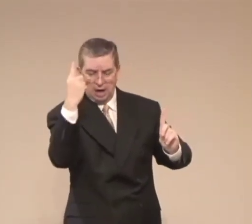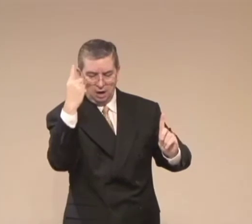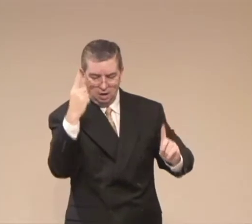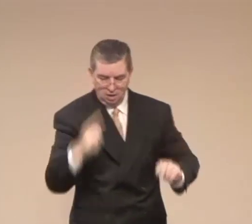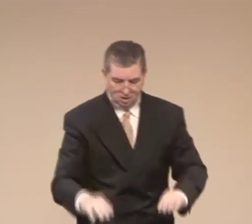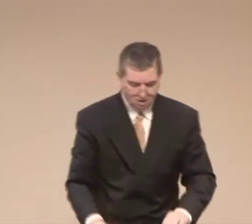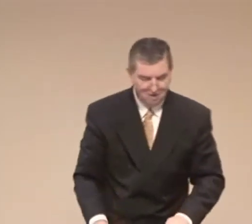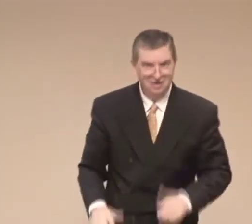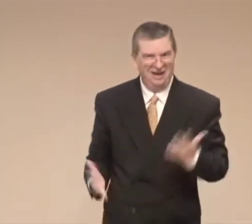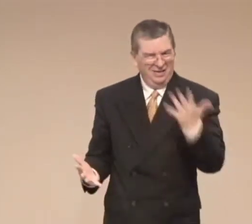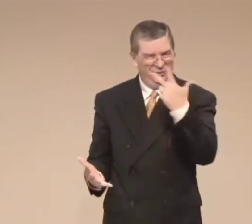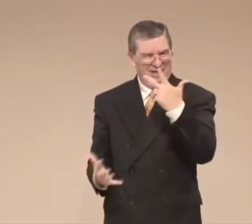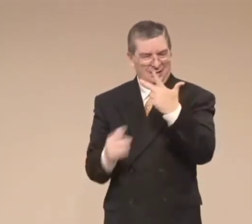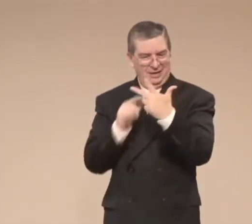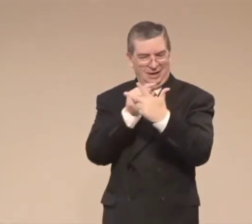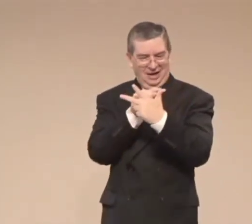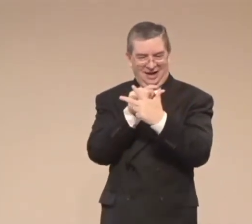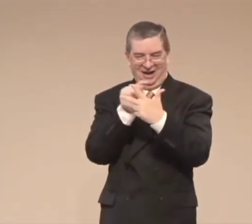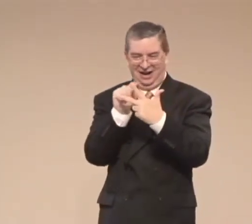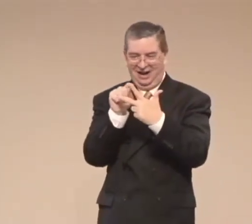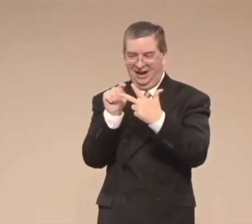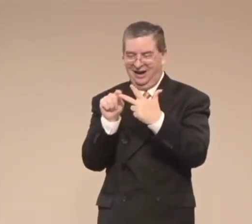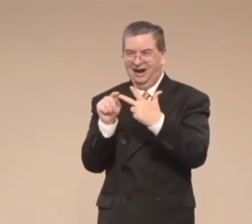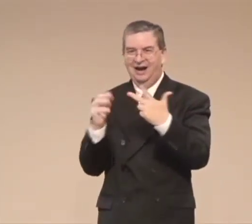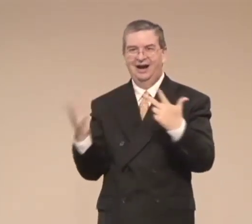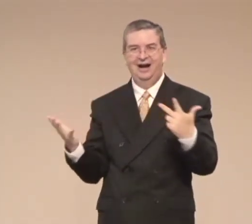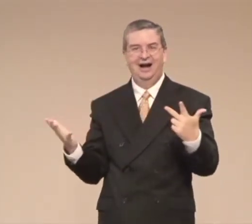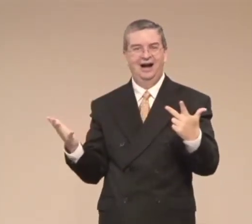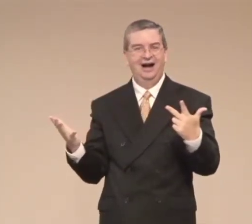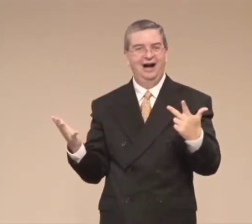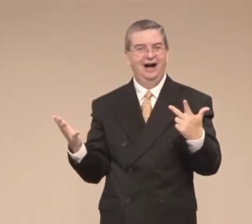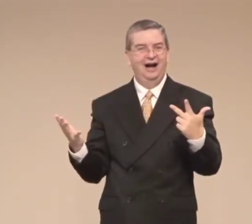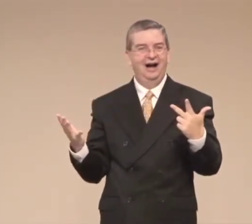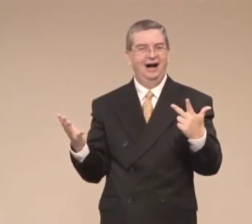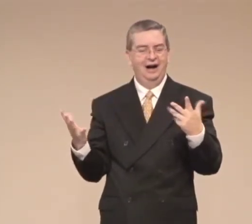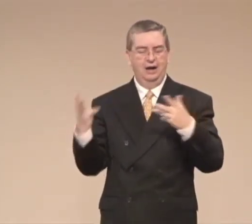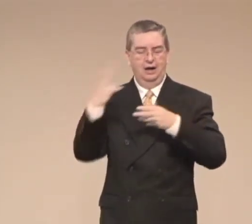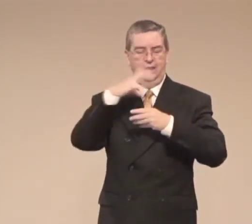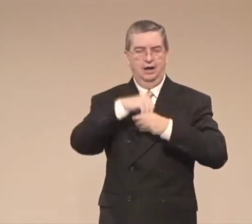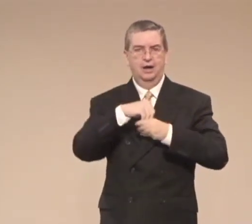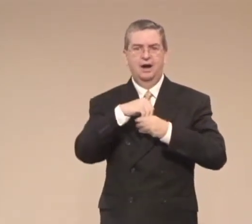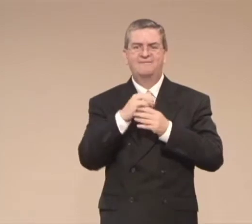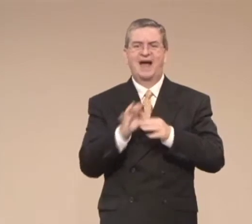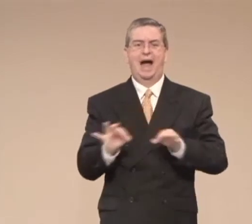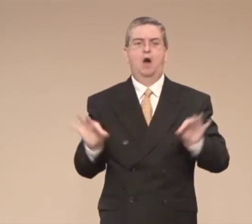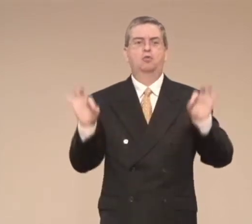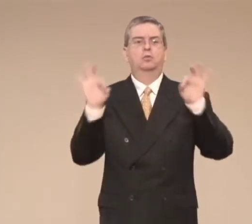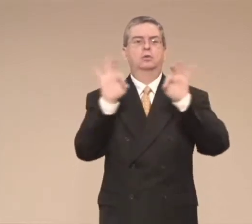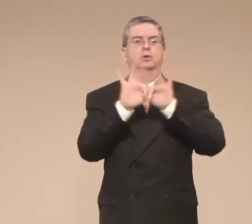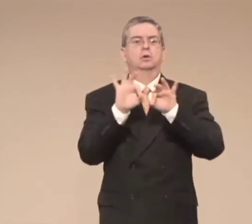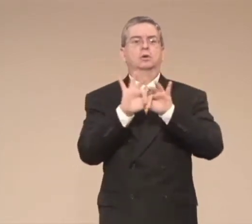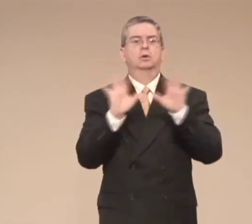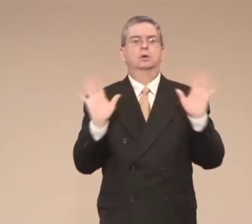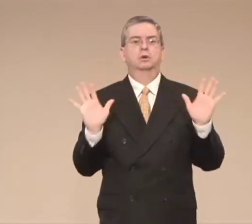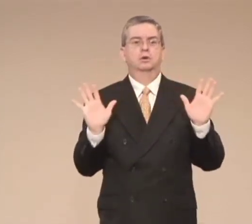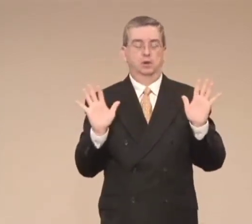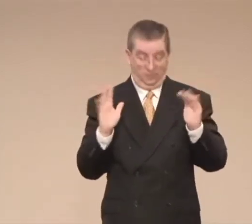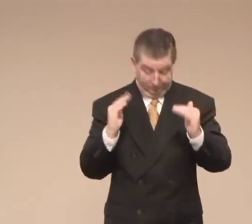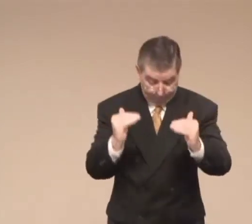this knowledge and understanding that we have is of God. And we look at this honesty and truth within